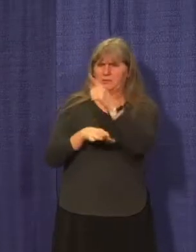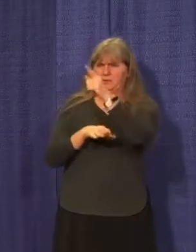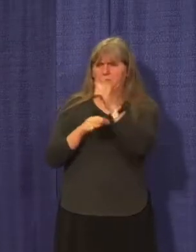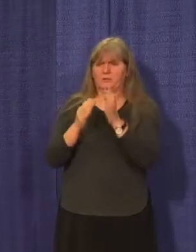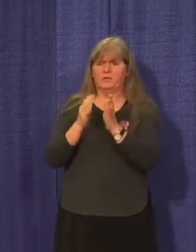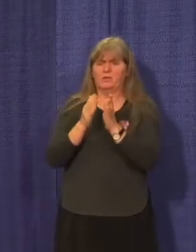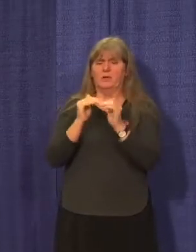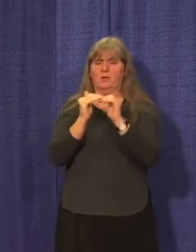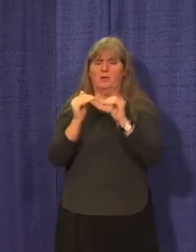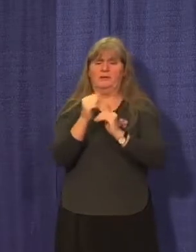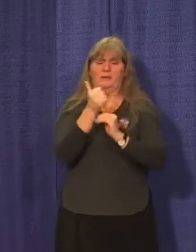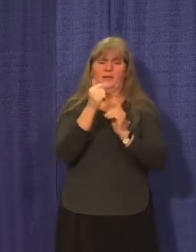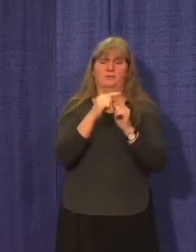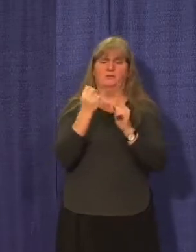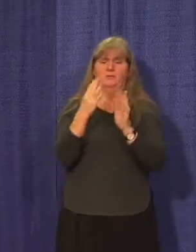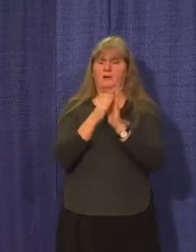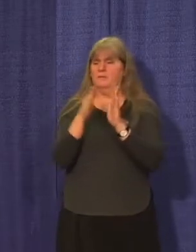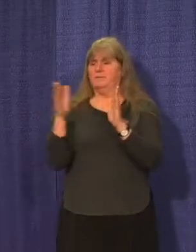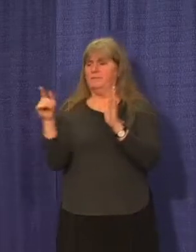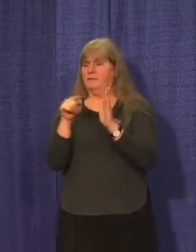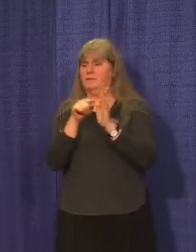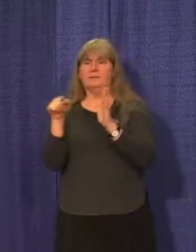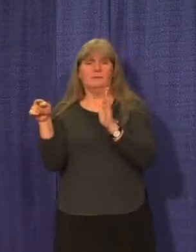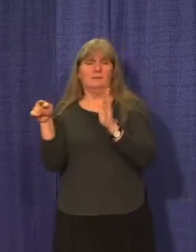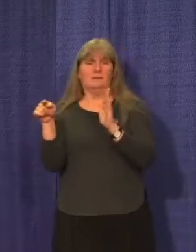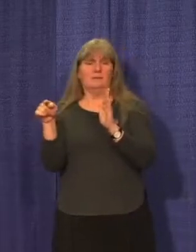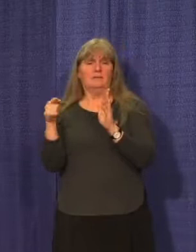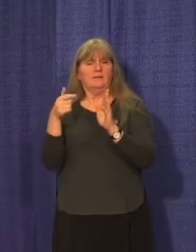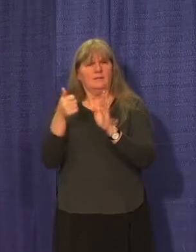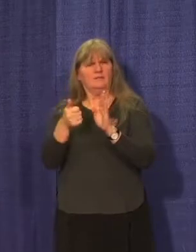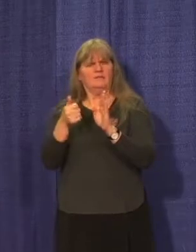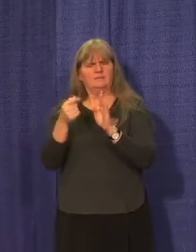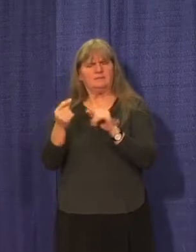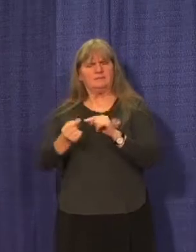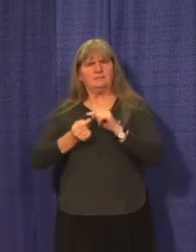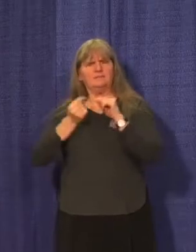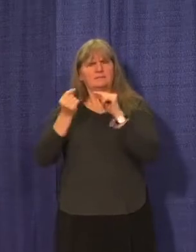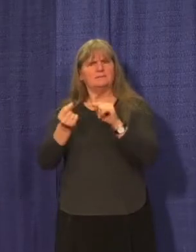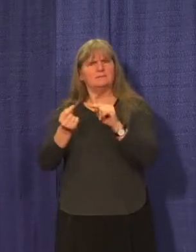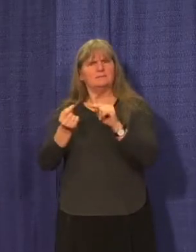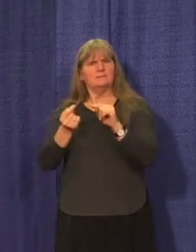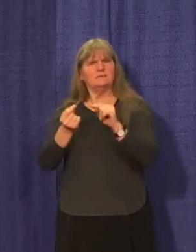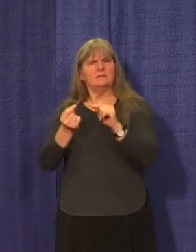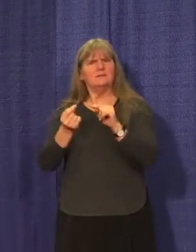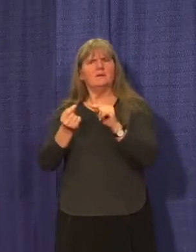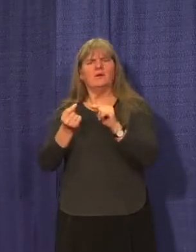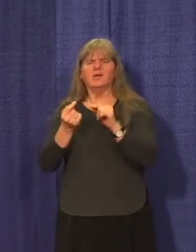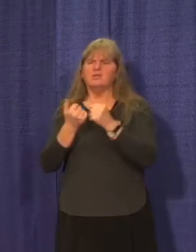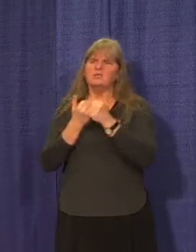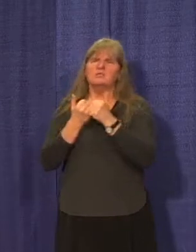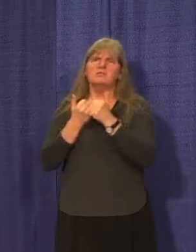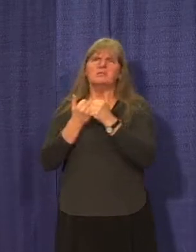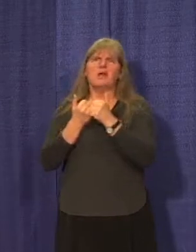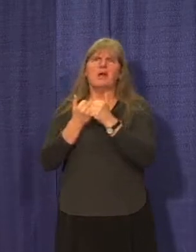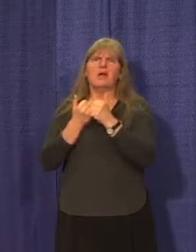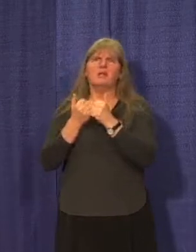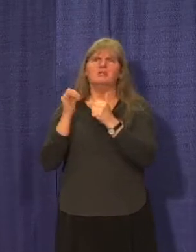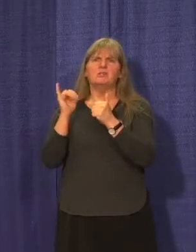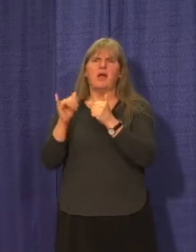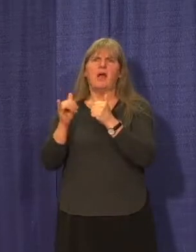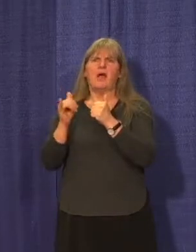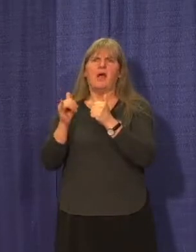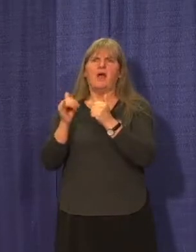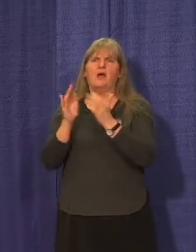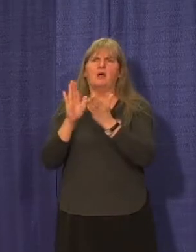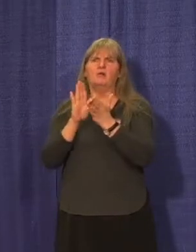12 at one of the three high schools here in Whitehorse that are having difficulty or challenged by that situation, there are